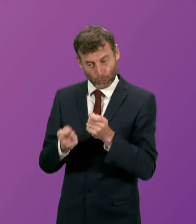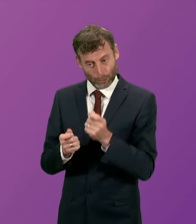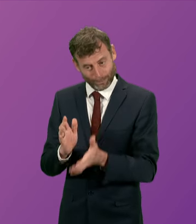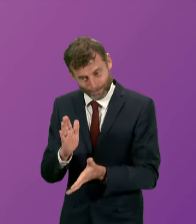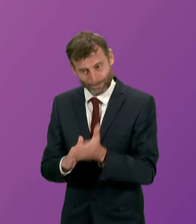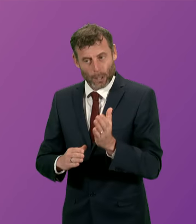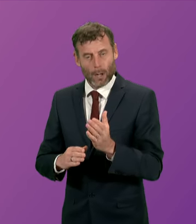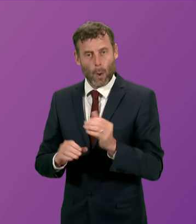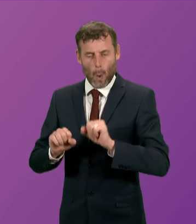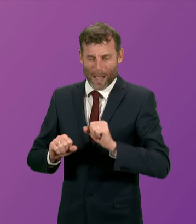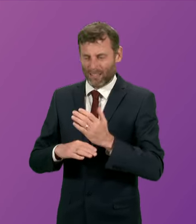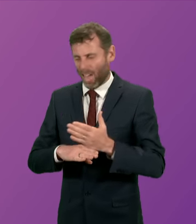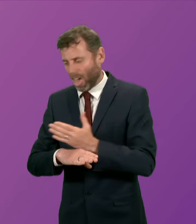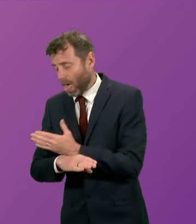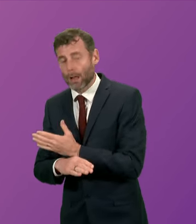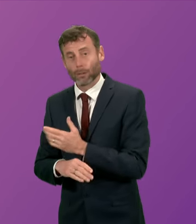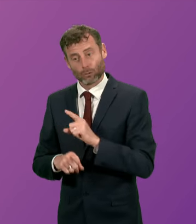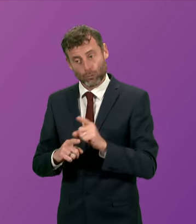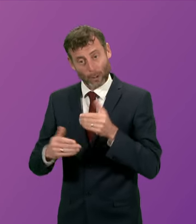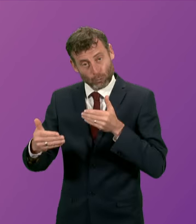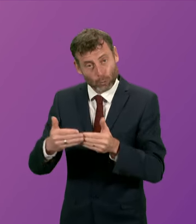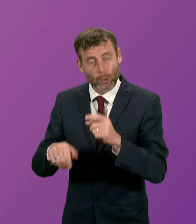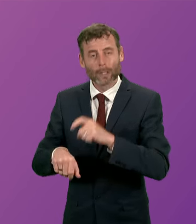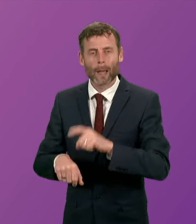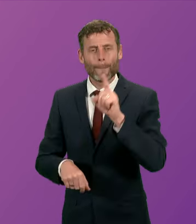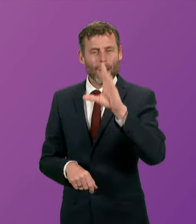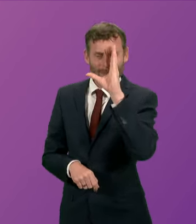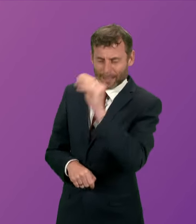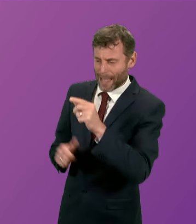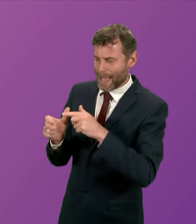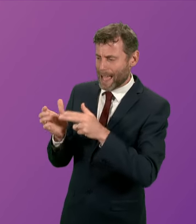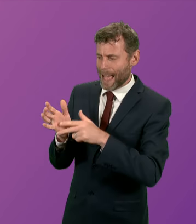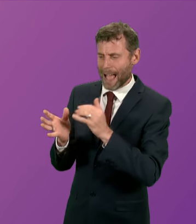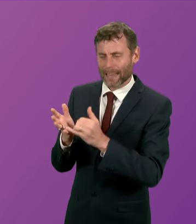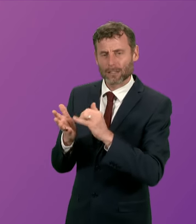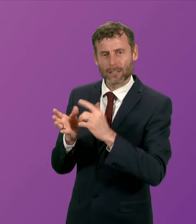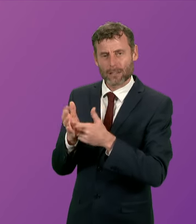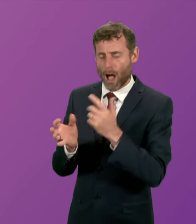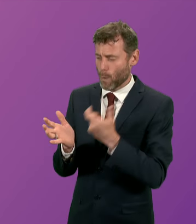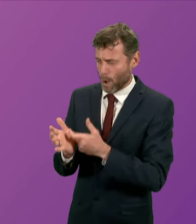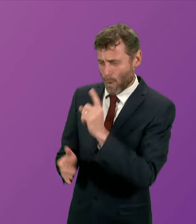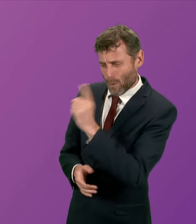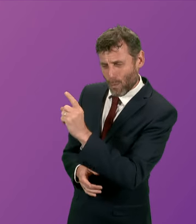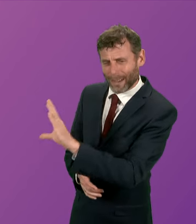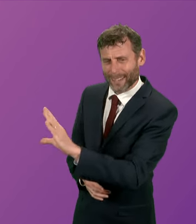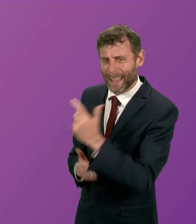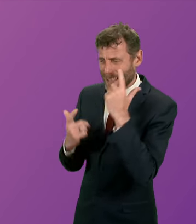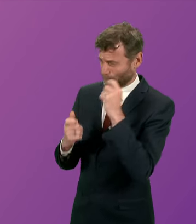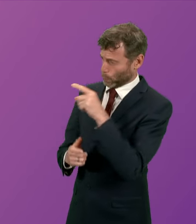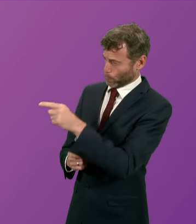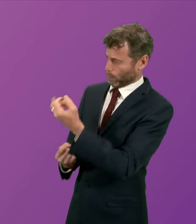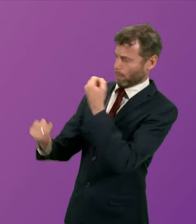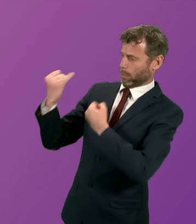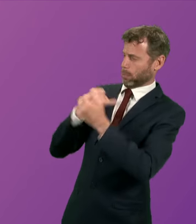case just now. But I do have to say to Anas Sawa, I think he's on very, very thin ground in challenging me